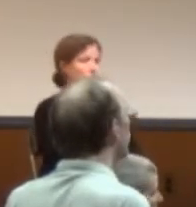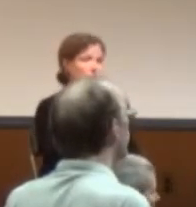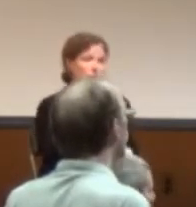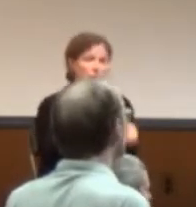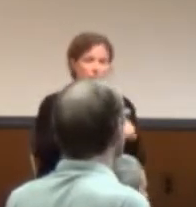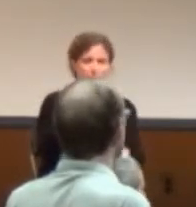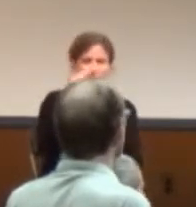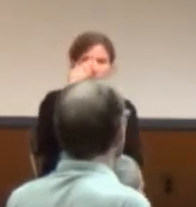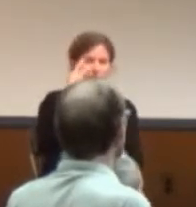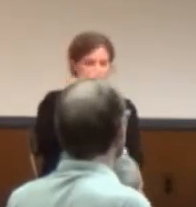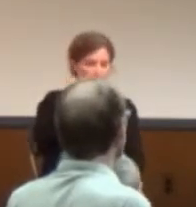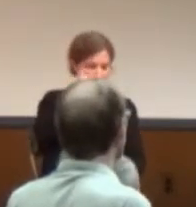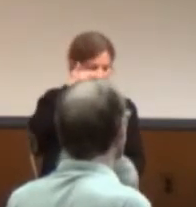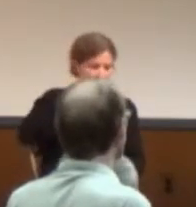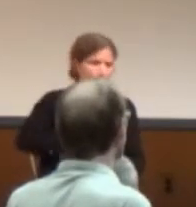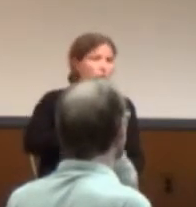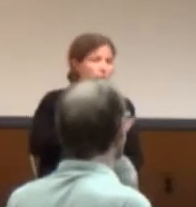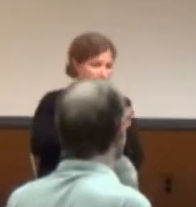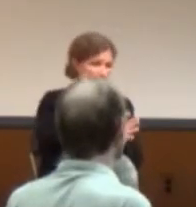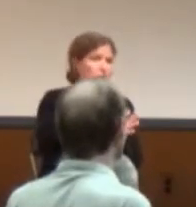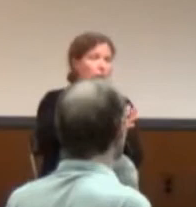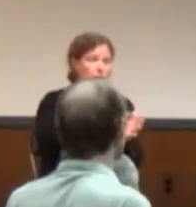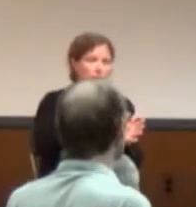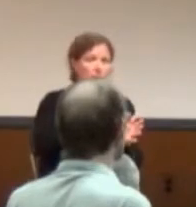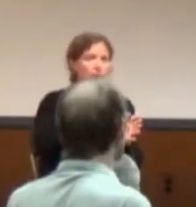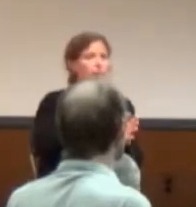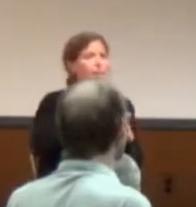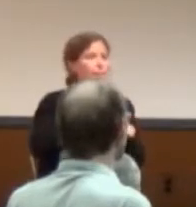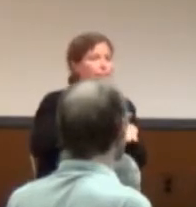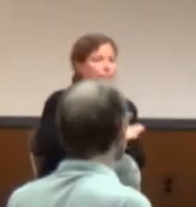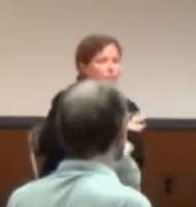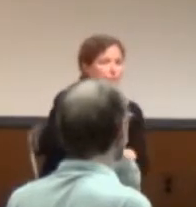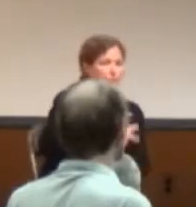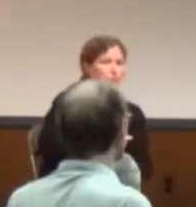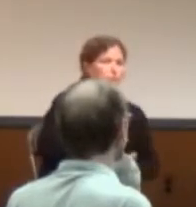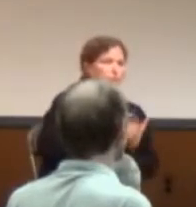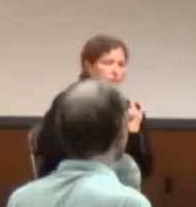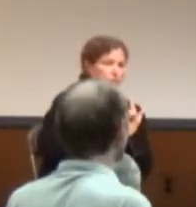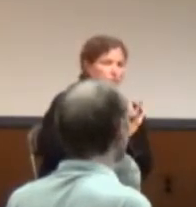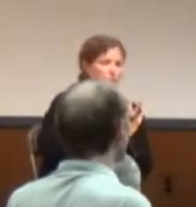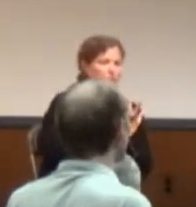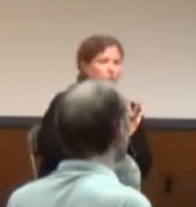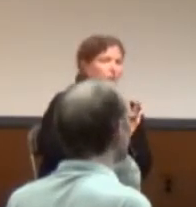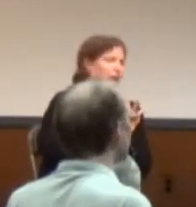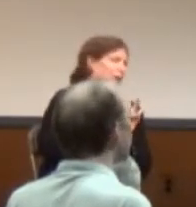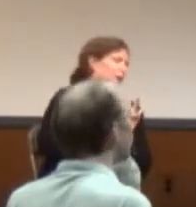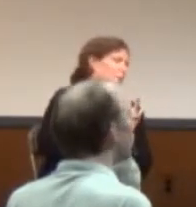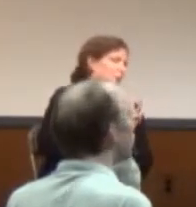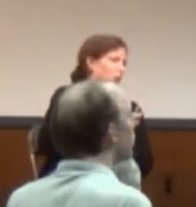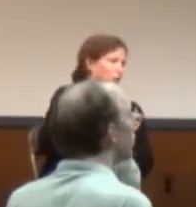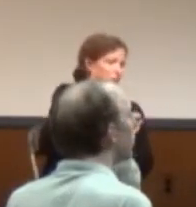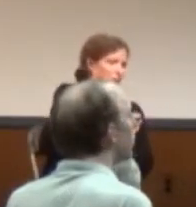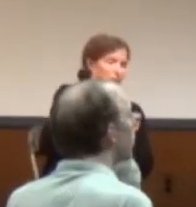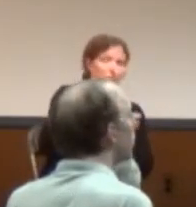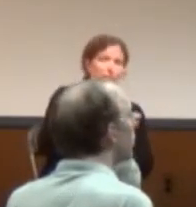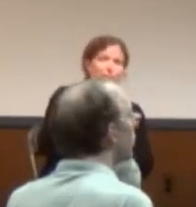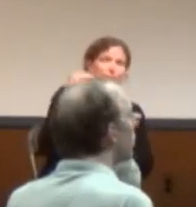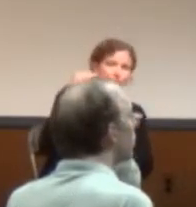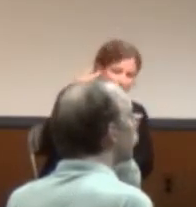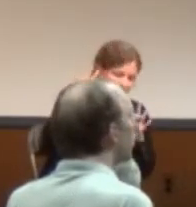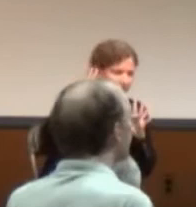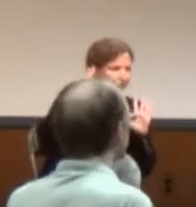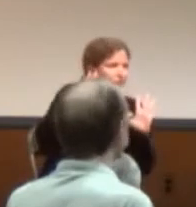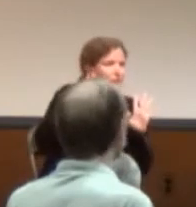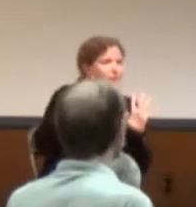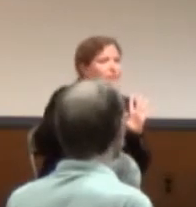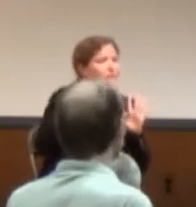see your stuff, you can do, sometimes, it leads into, like, a place where you came and I want it to be there. And, um, that was